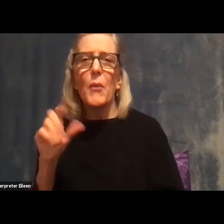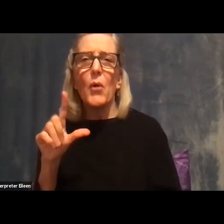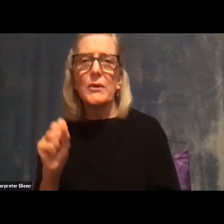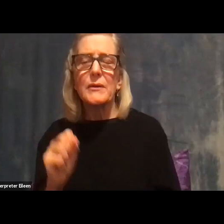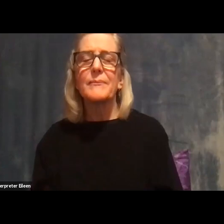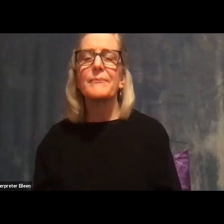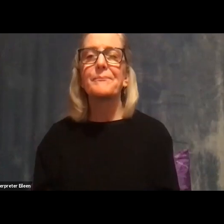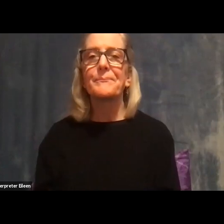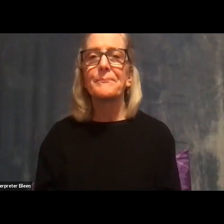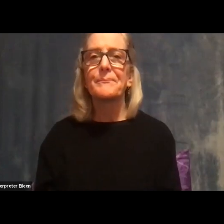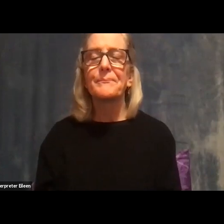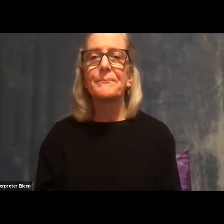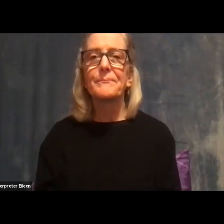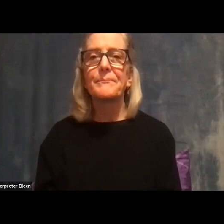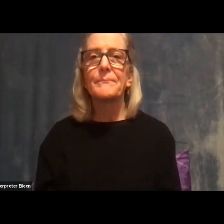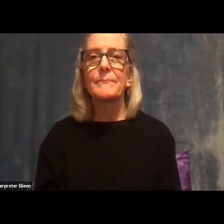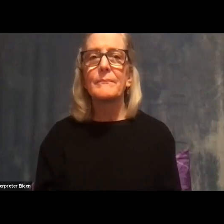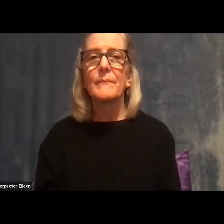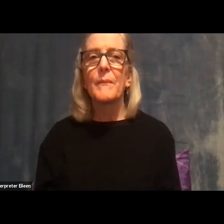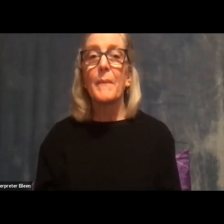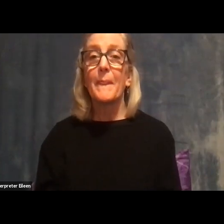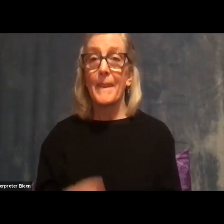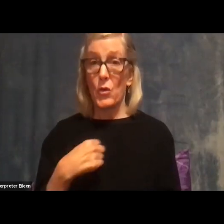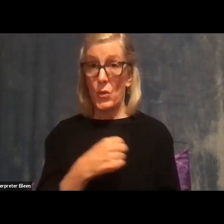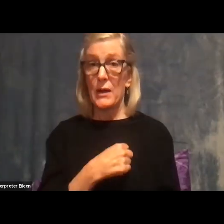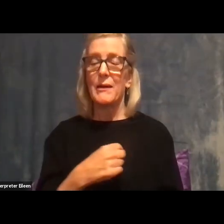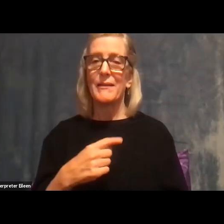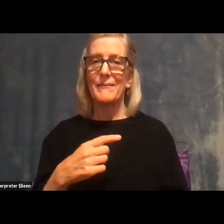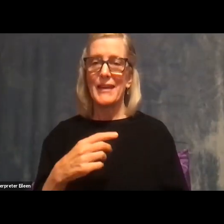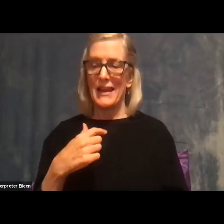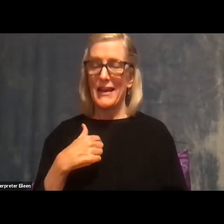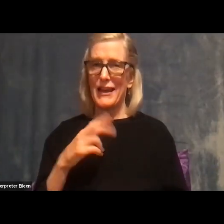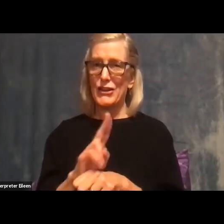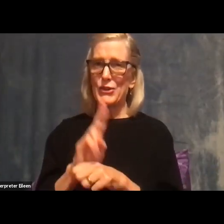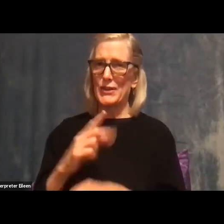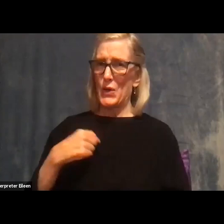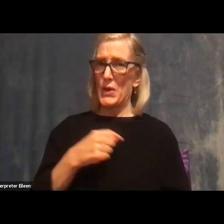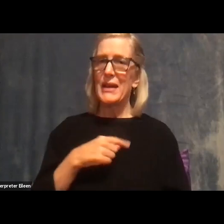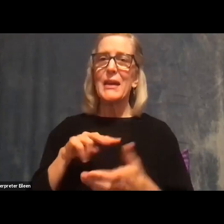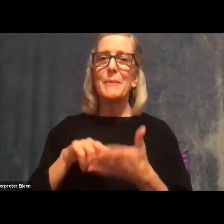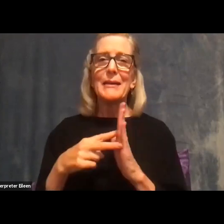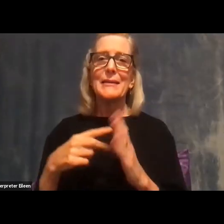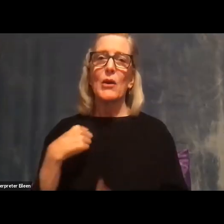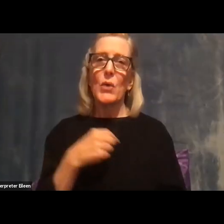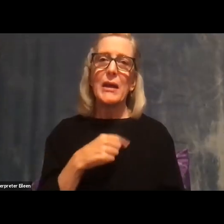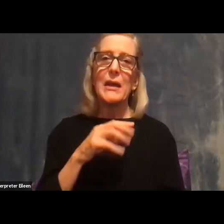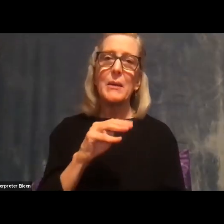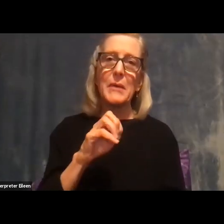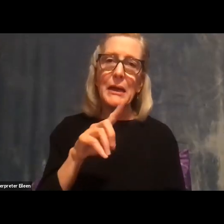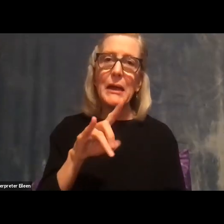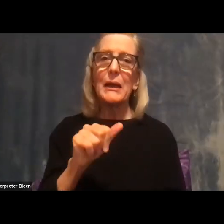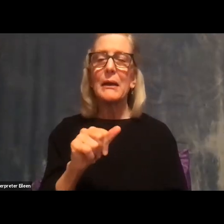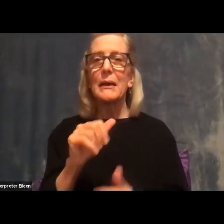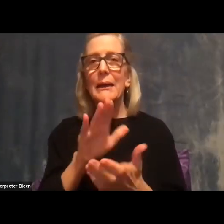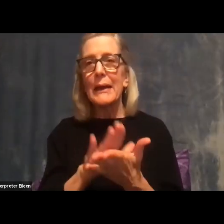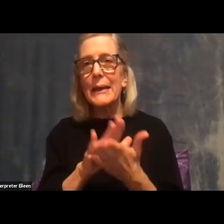competitive swing states. And we, and I'll say that in terms of a collective we, um, the media, pundits, academics, voters,